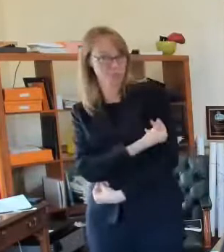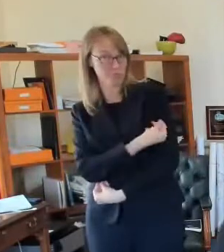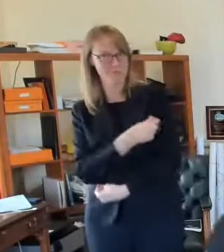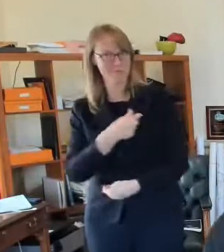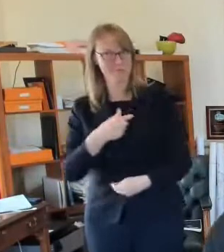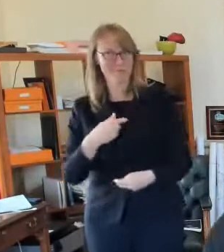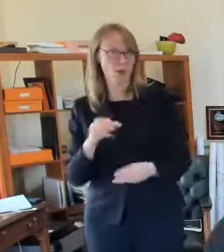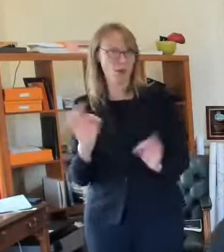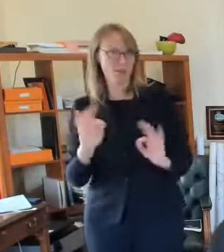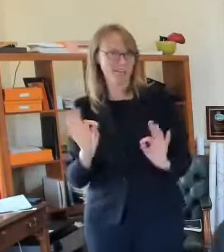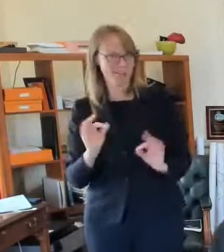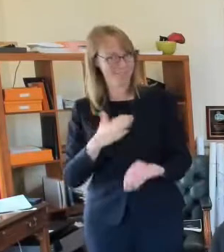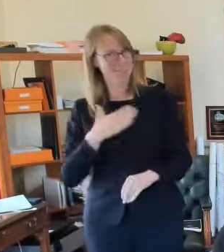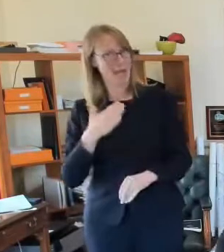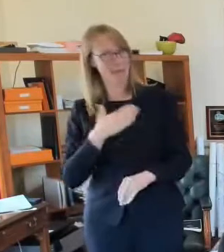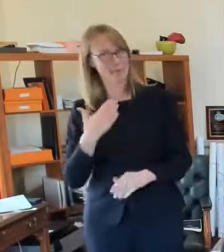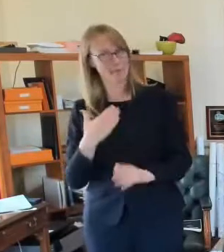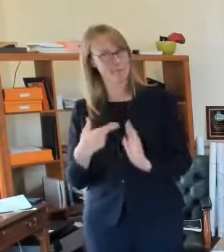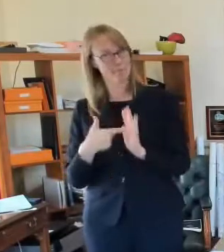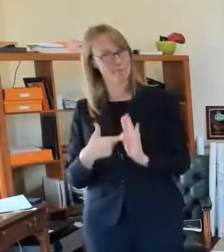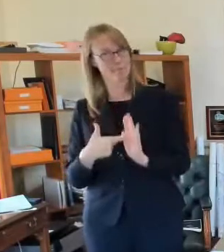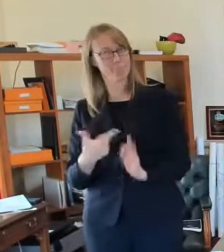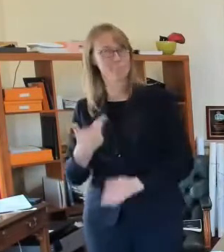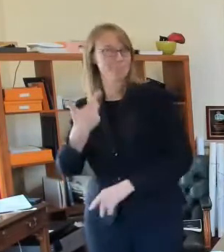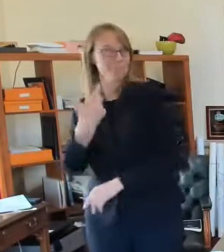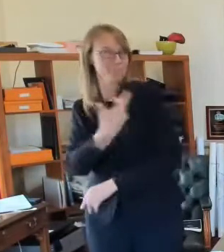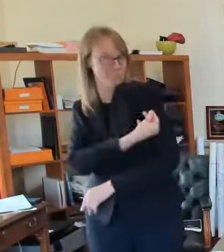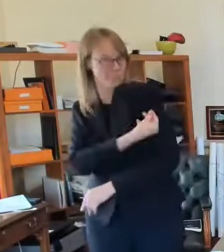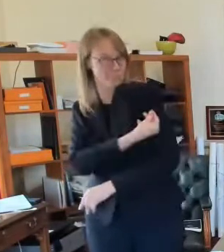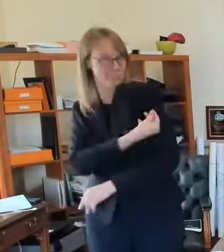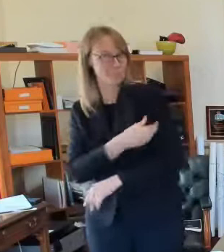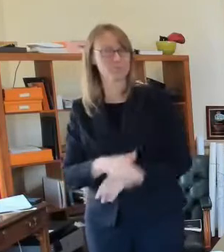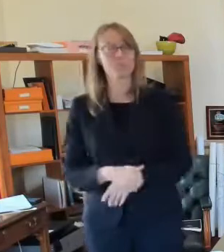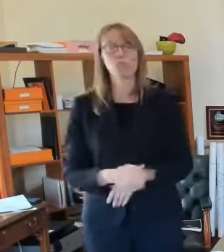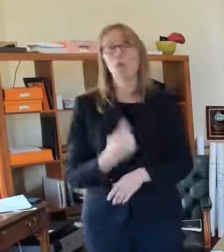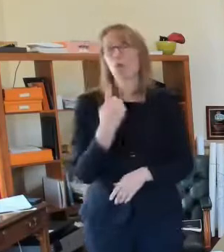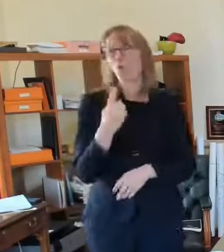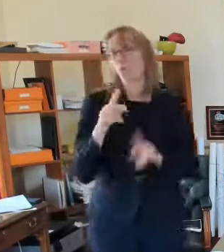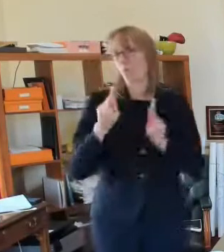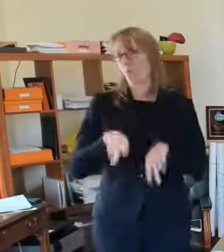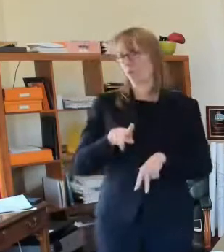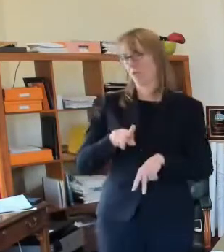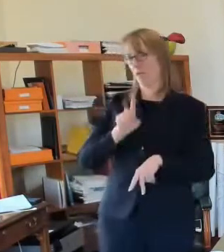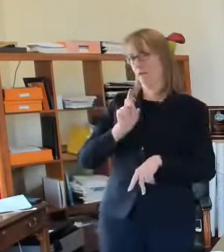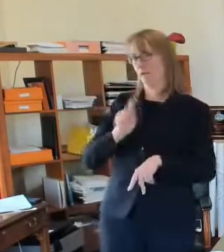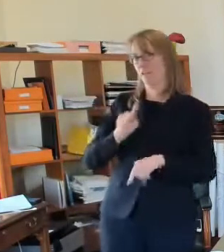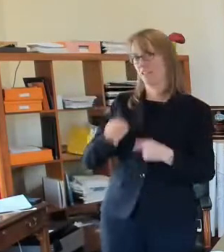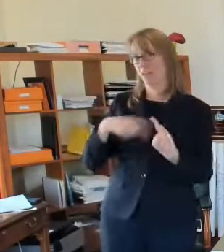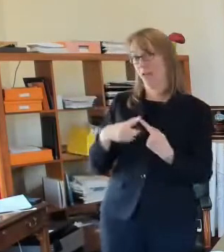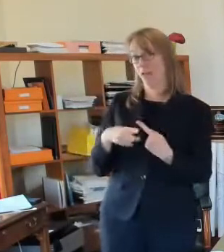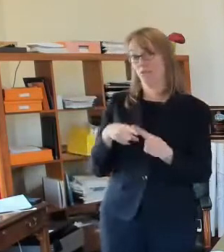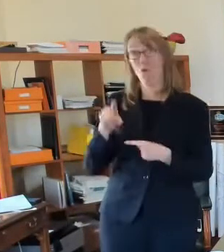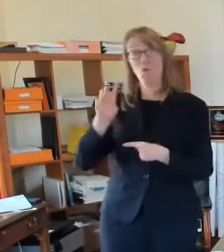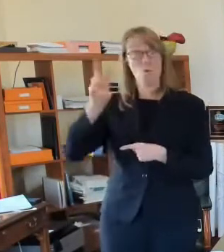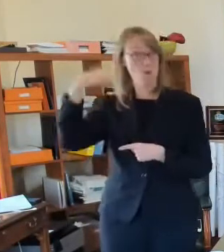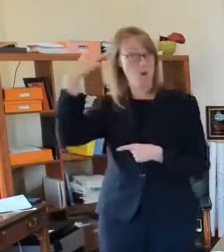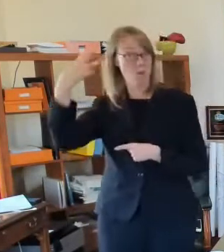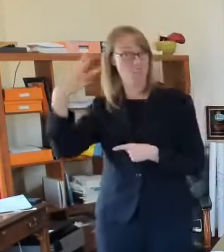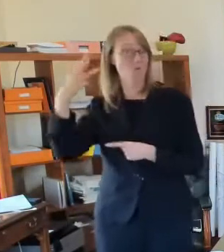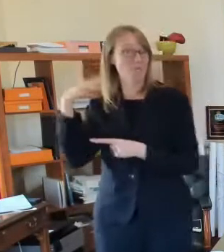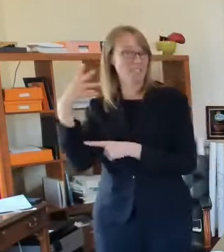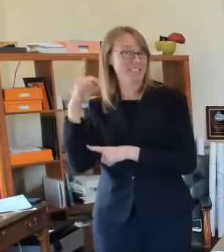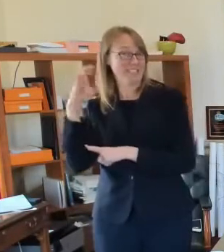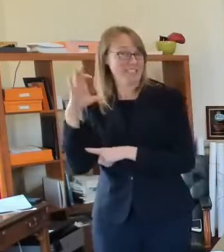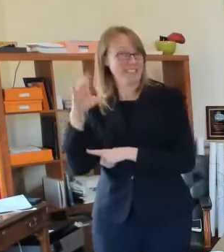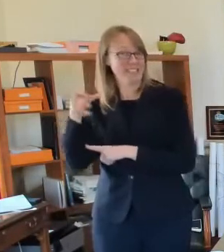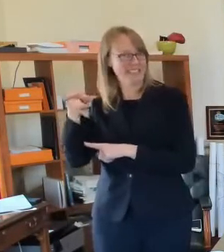has a question about the relief bill that's being debated um in washington uh his question is can you encourage people to write their senators